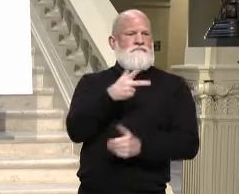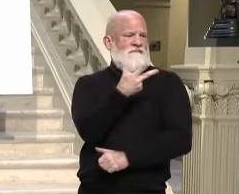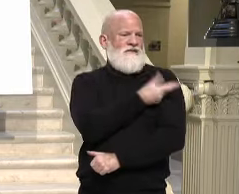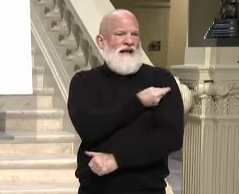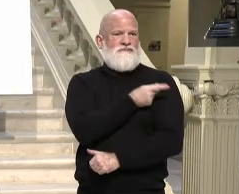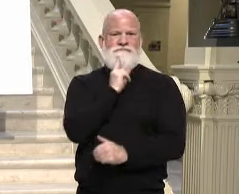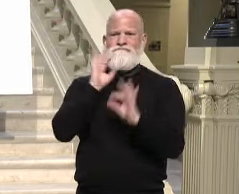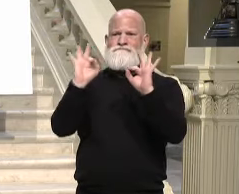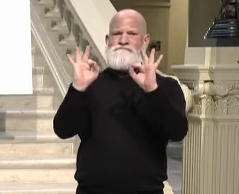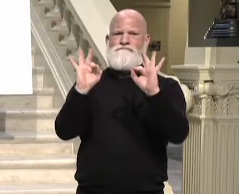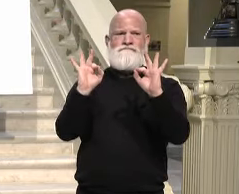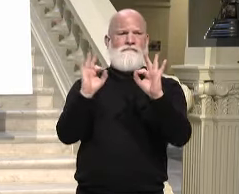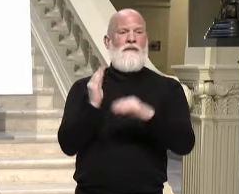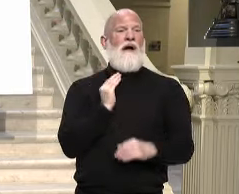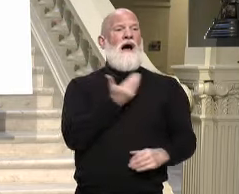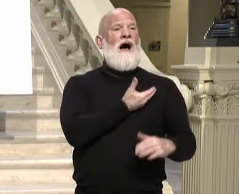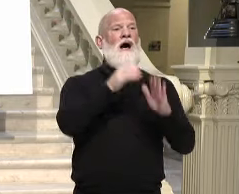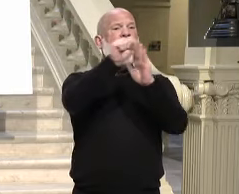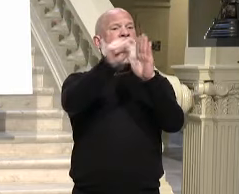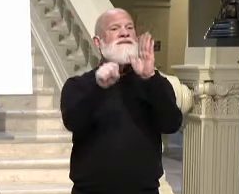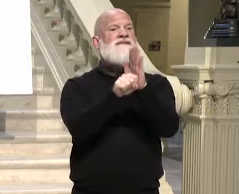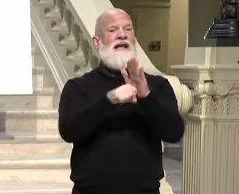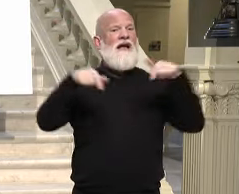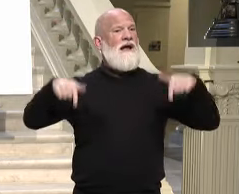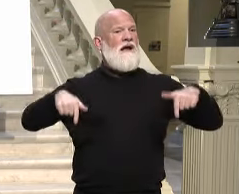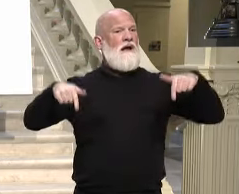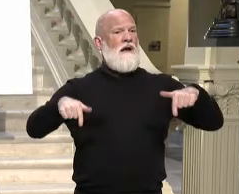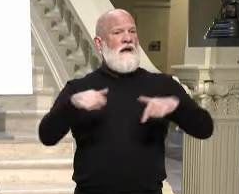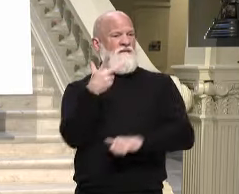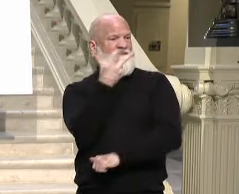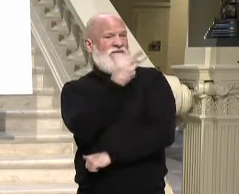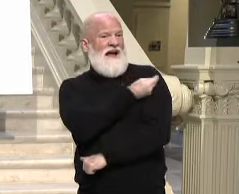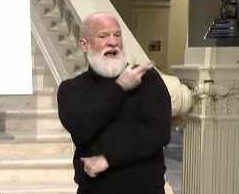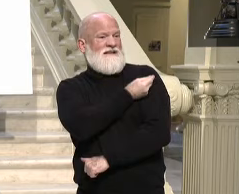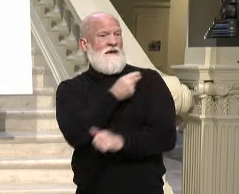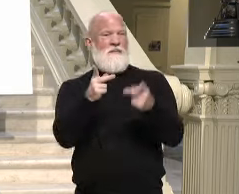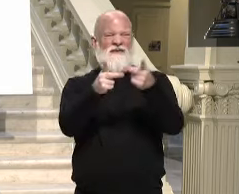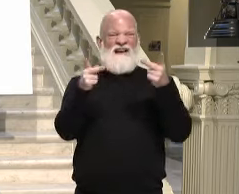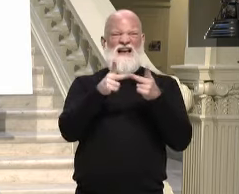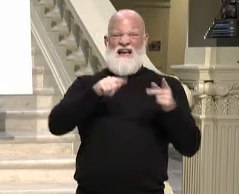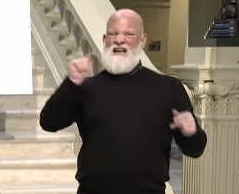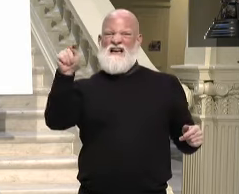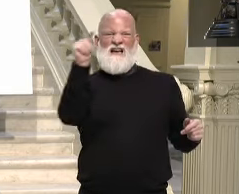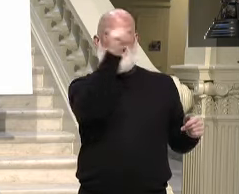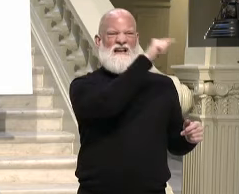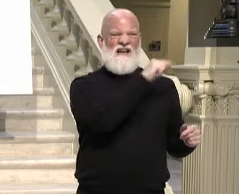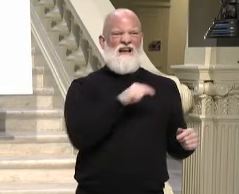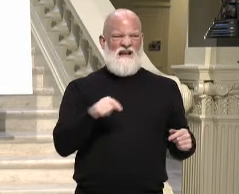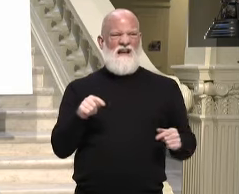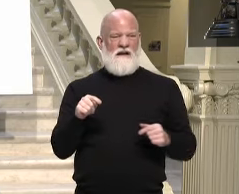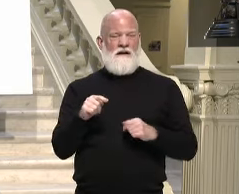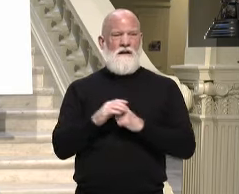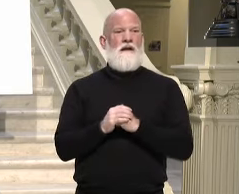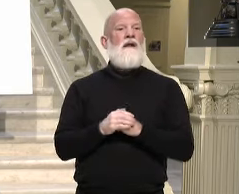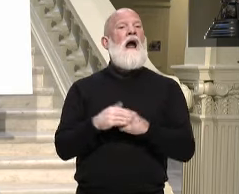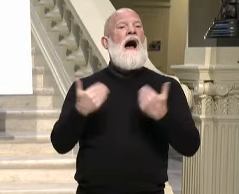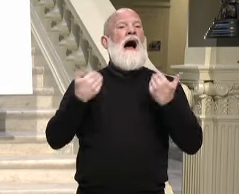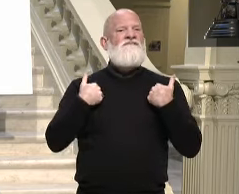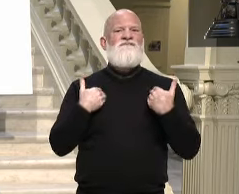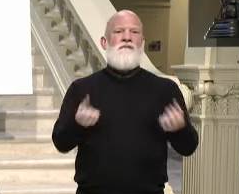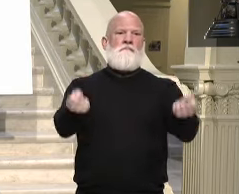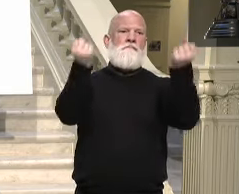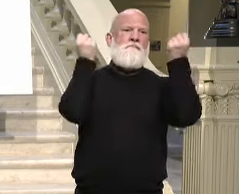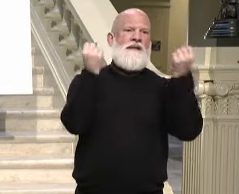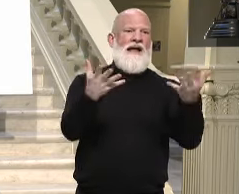vaccination sites currently have 75,000 currently eligible Georgians on a waiting list. There is